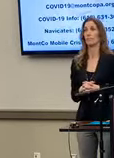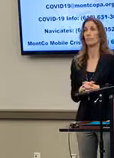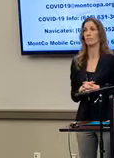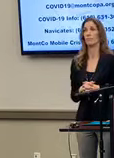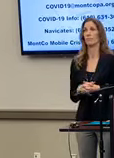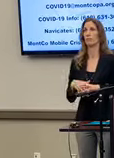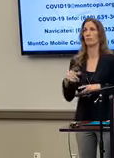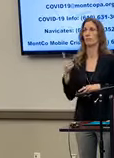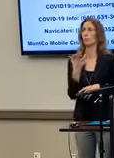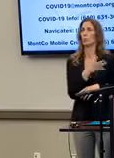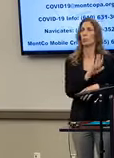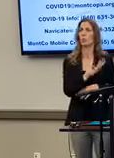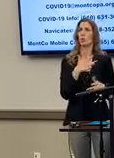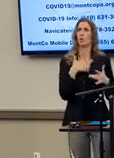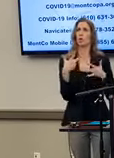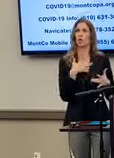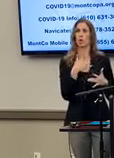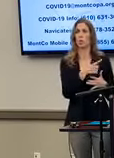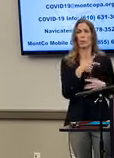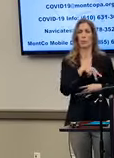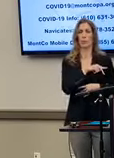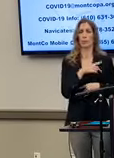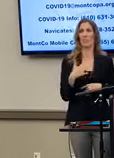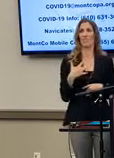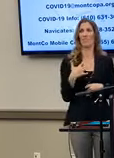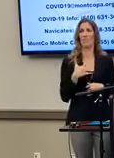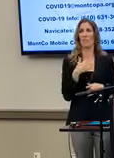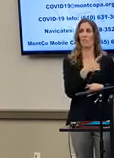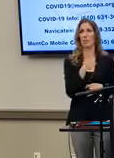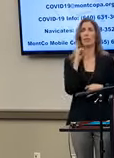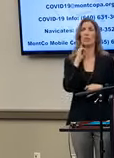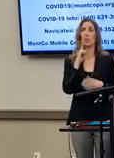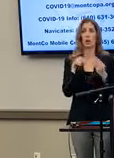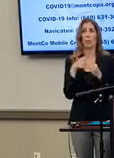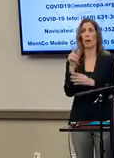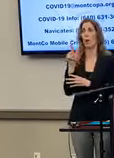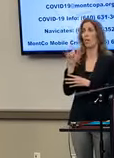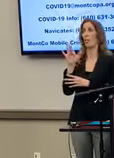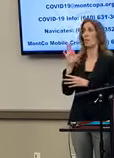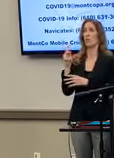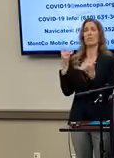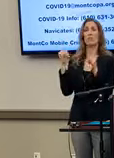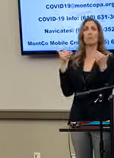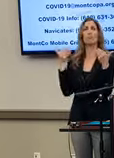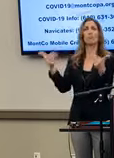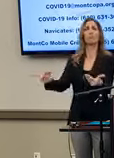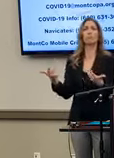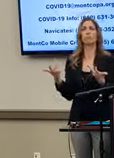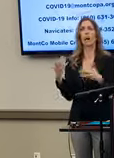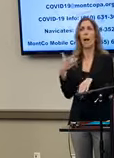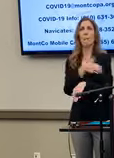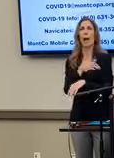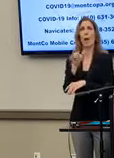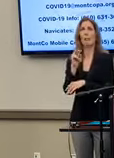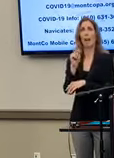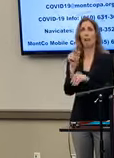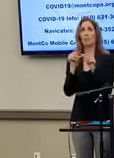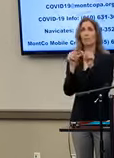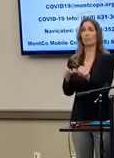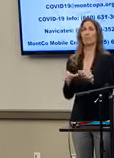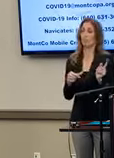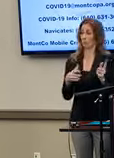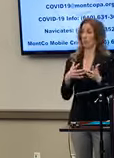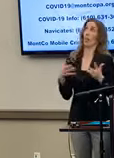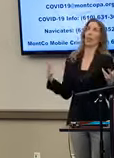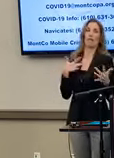What is your concern? mean, what do you personally feel hearing about Lindrick still going on with this plan, this power plant? I have an enormous